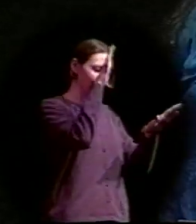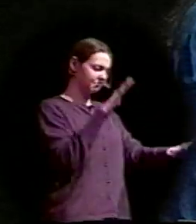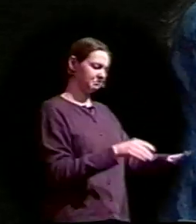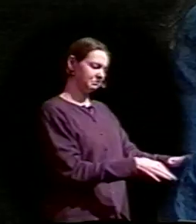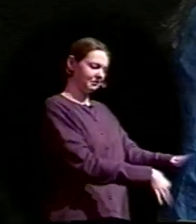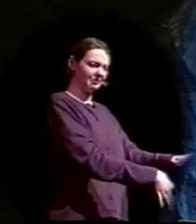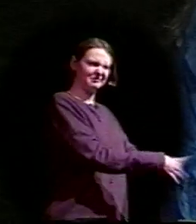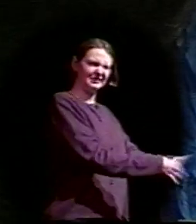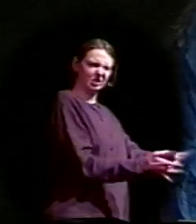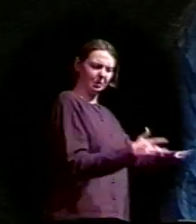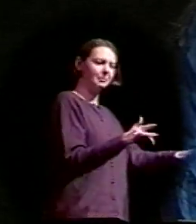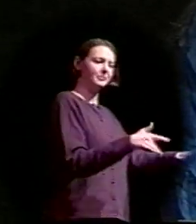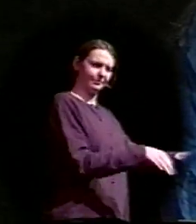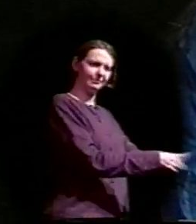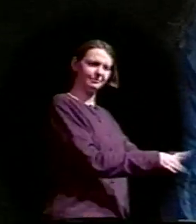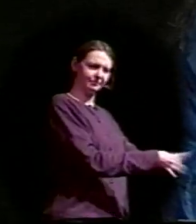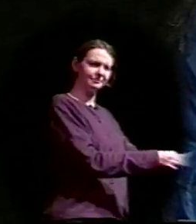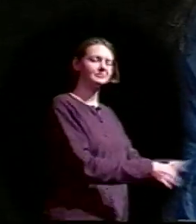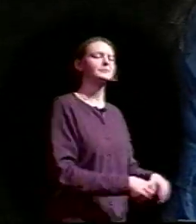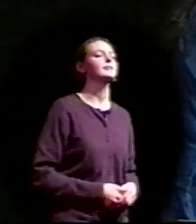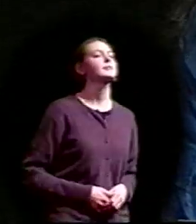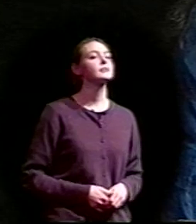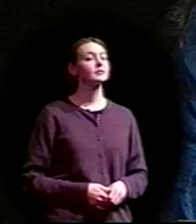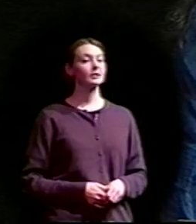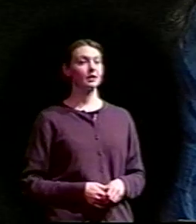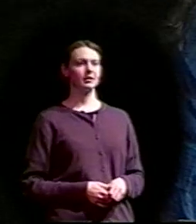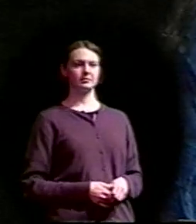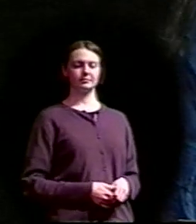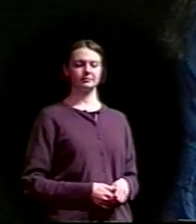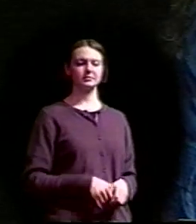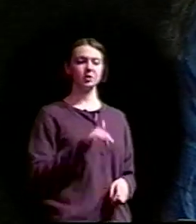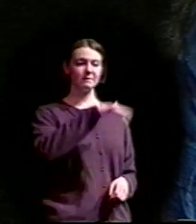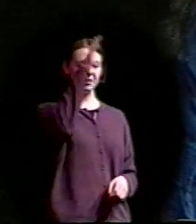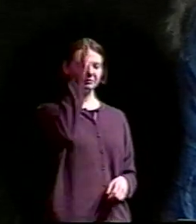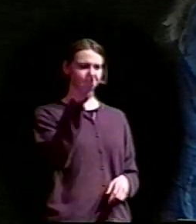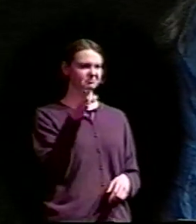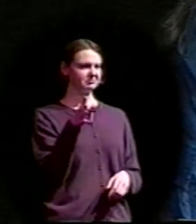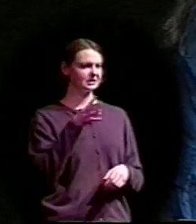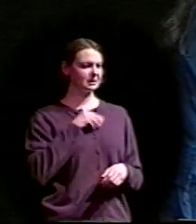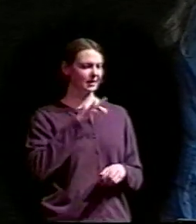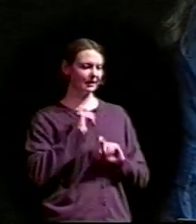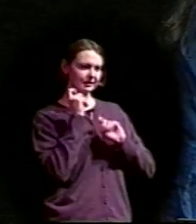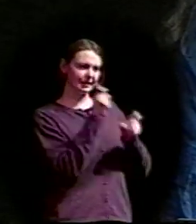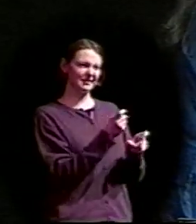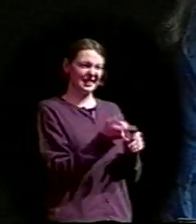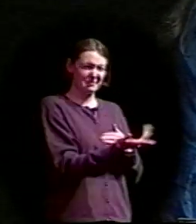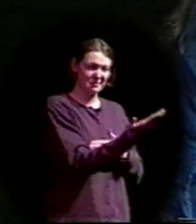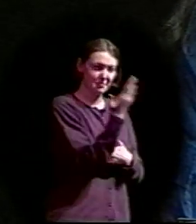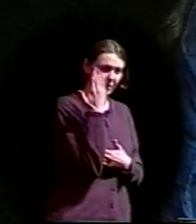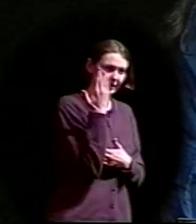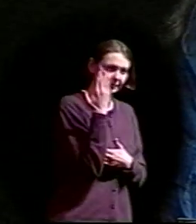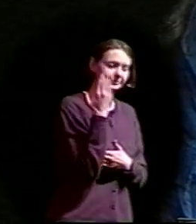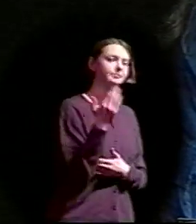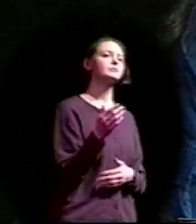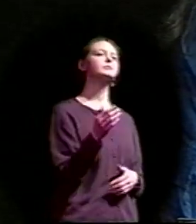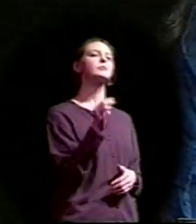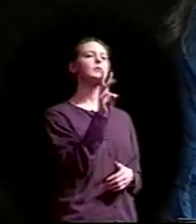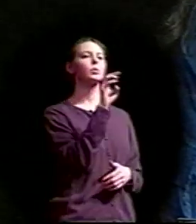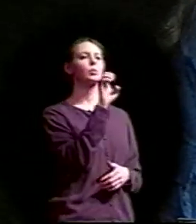spurs had been a gift to her father just that morning. For her father, Wesley Winans, was a reluctant soldier. Being